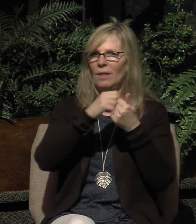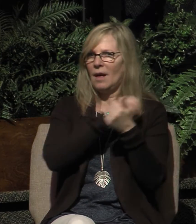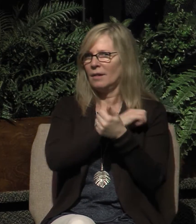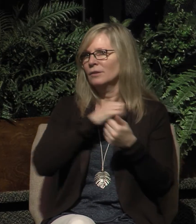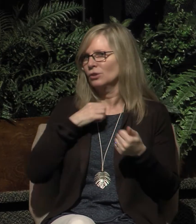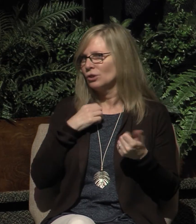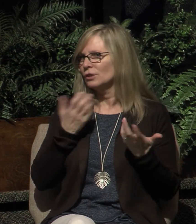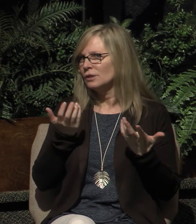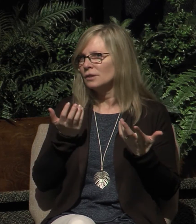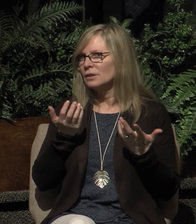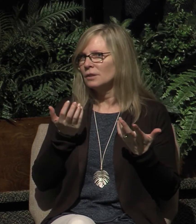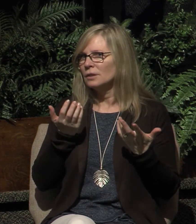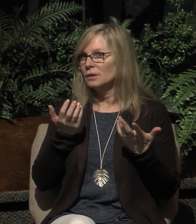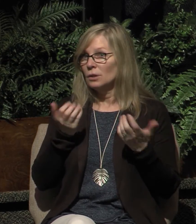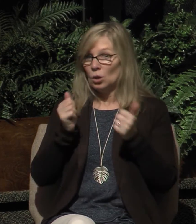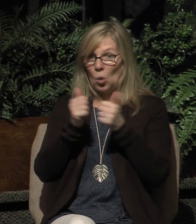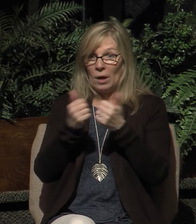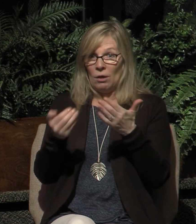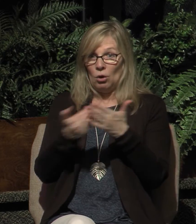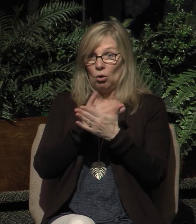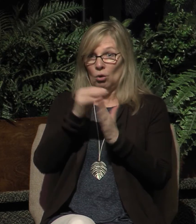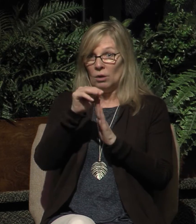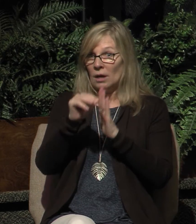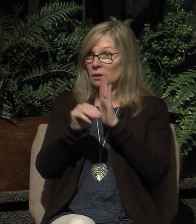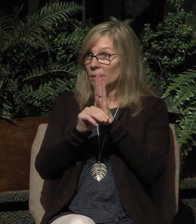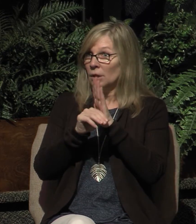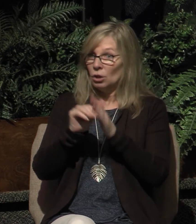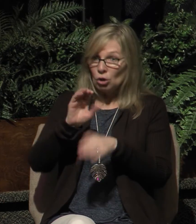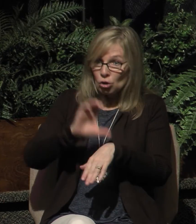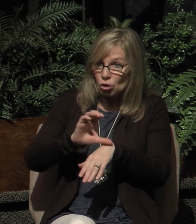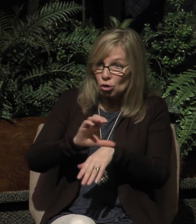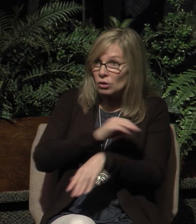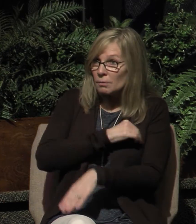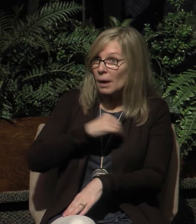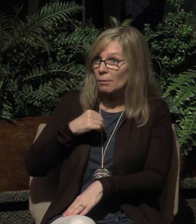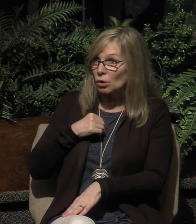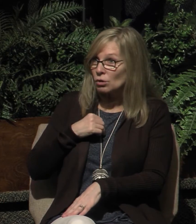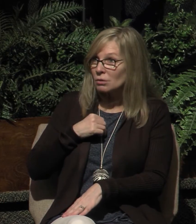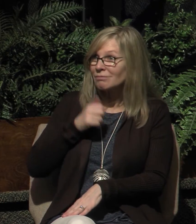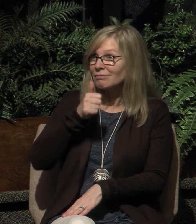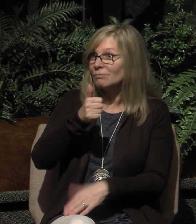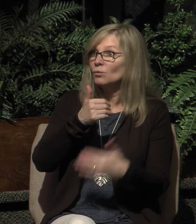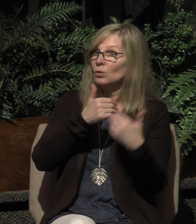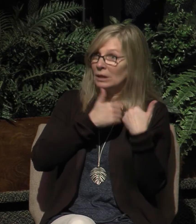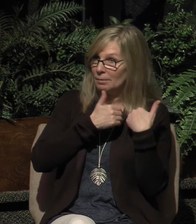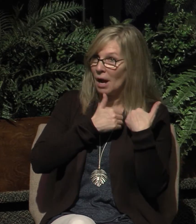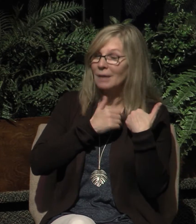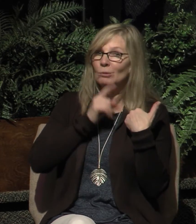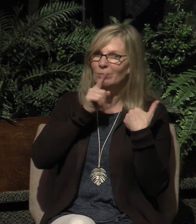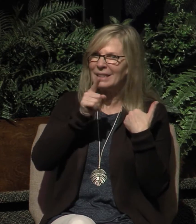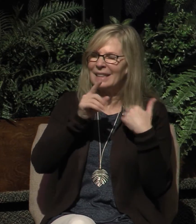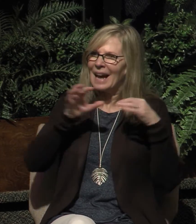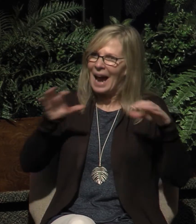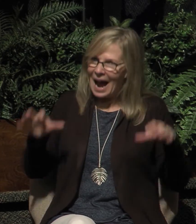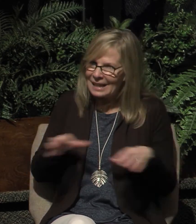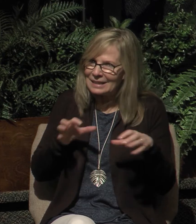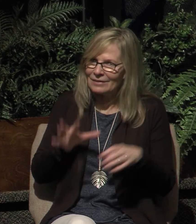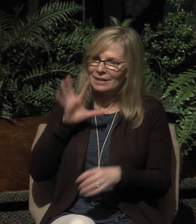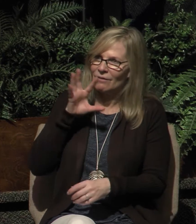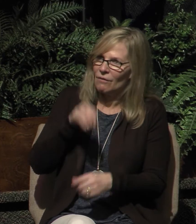So according to the New Testament, church members are responsible to be actively involved in each